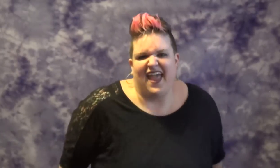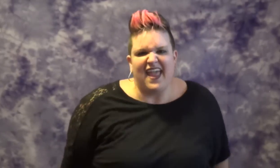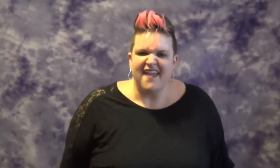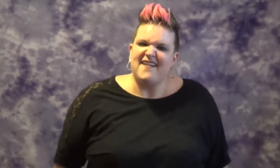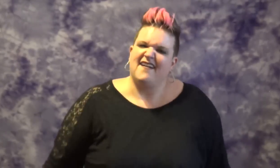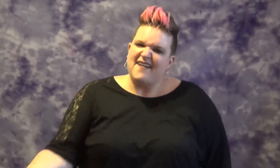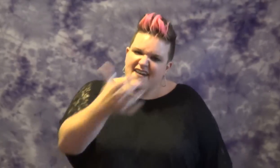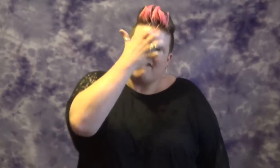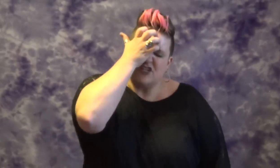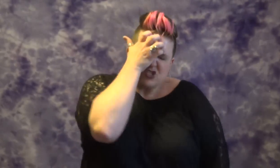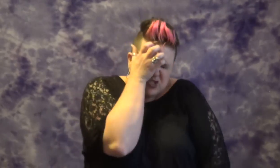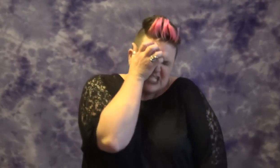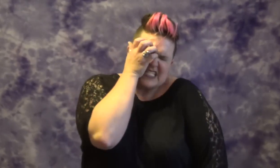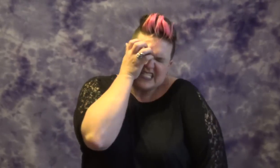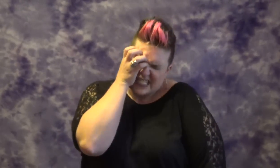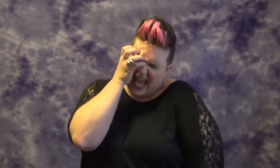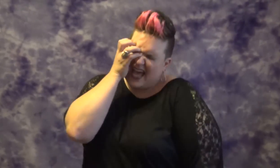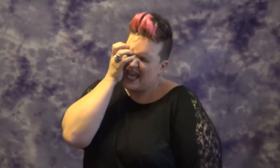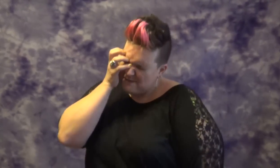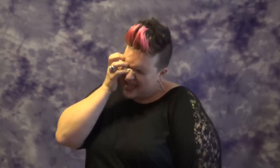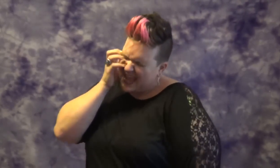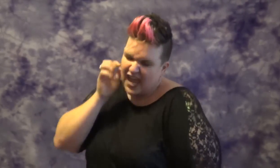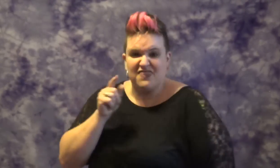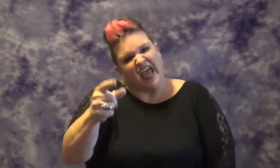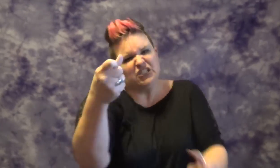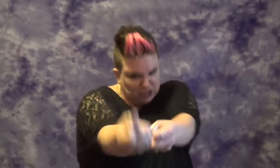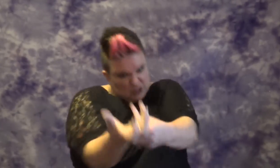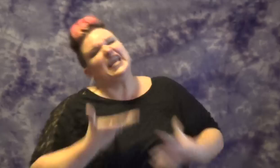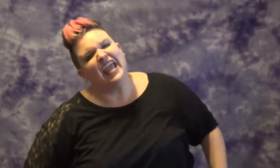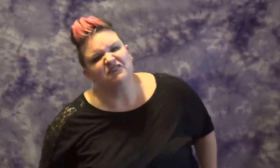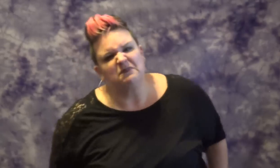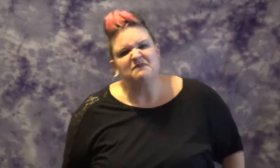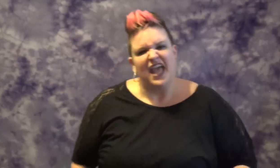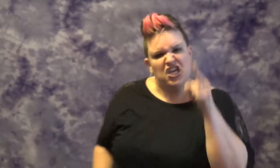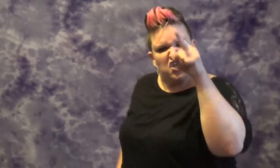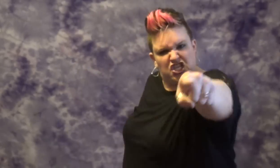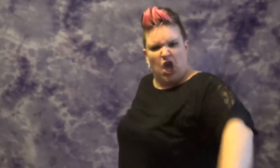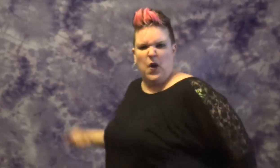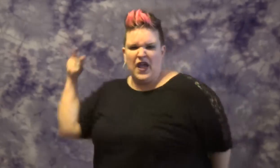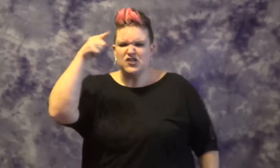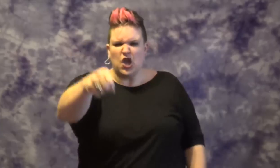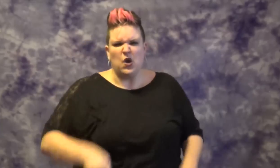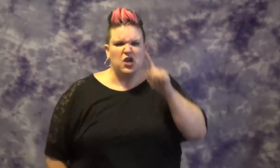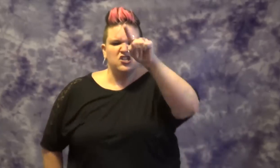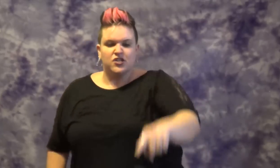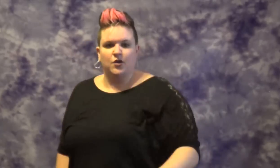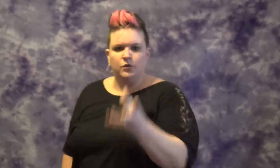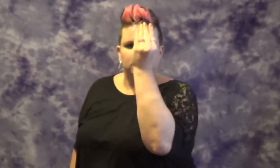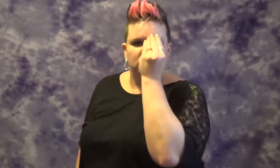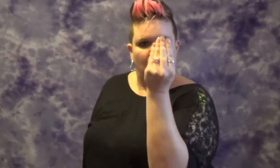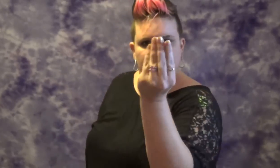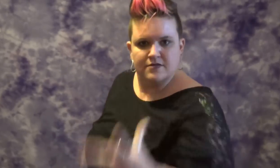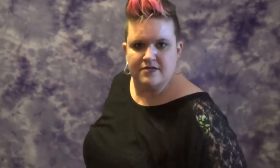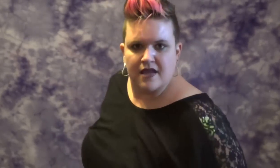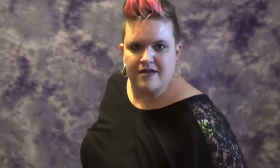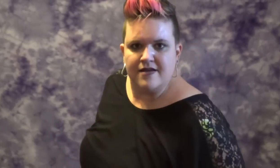cross I bear that you made from me. You, you, you ought to know. You